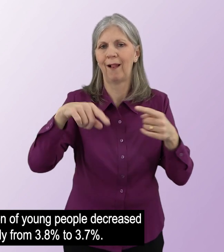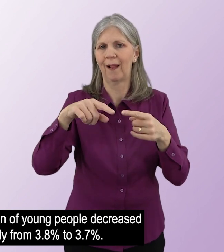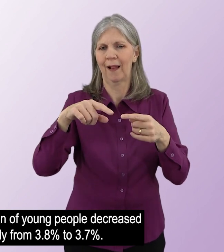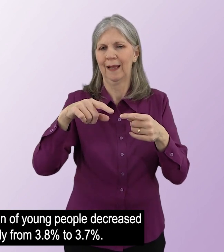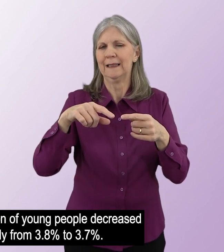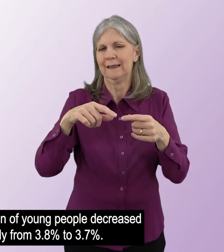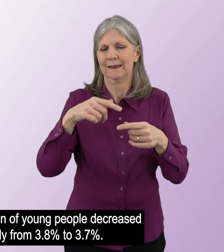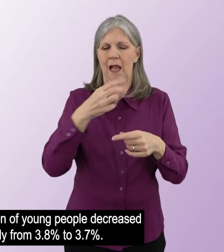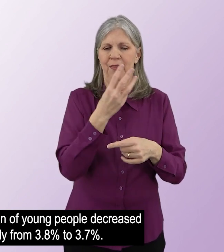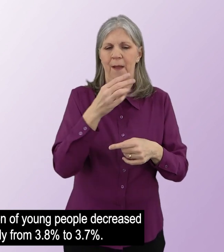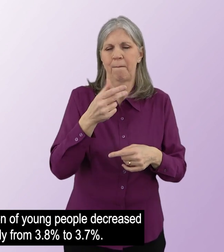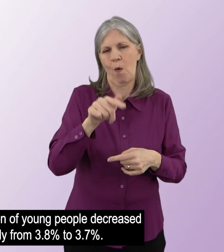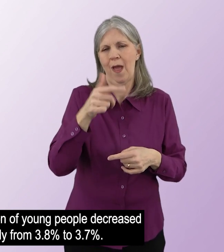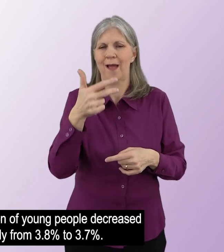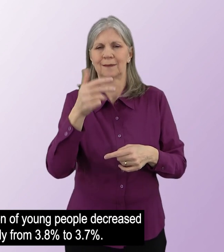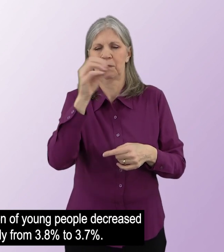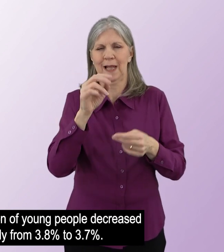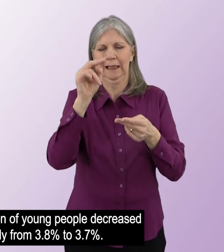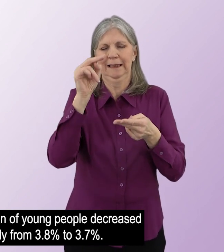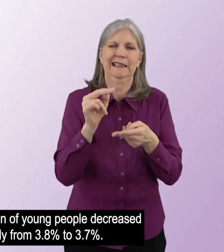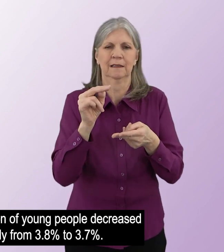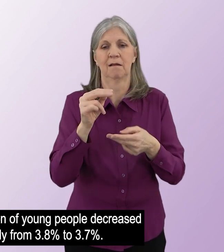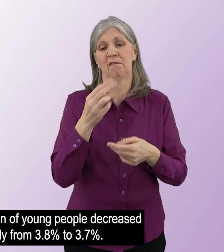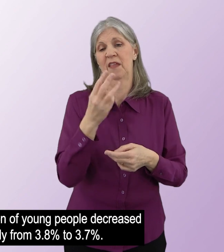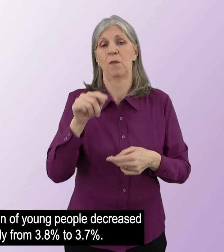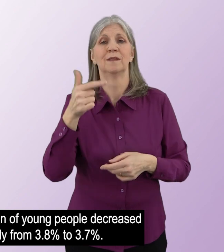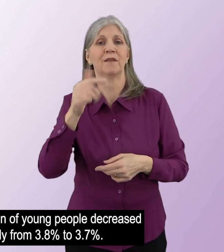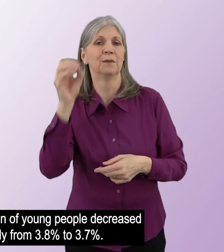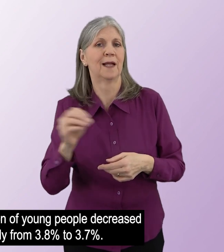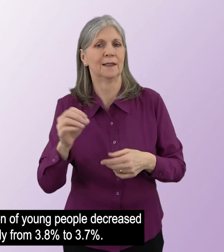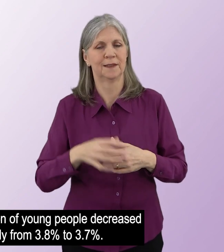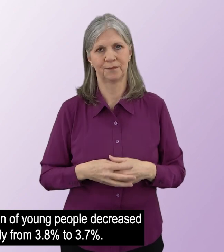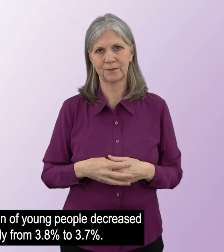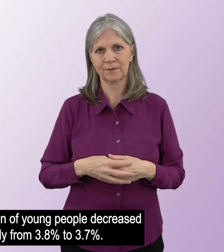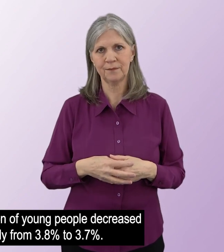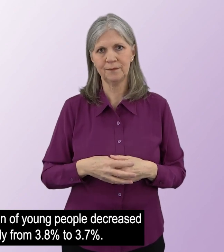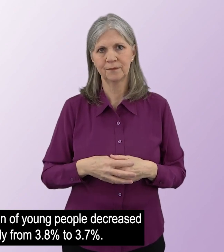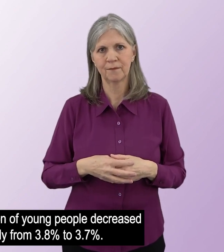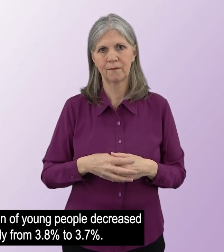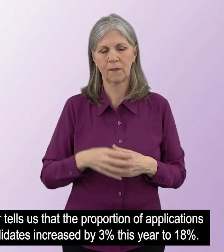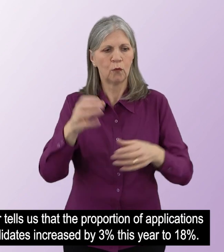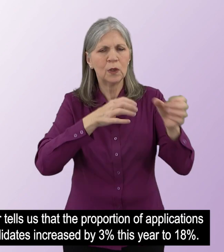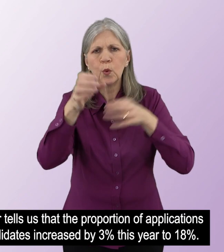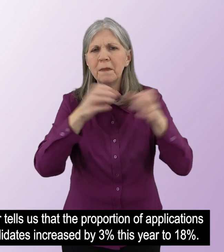The proportion of young people decreased slightly from 3.8% to 3.7%.